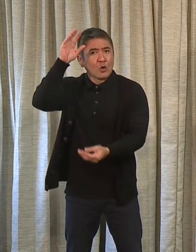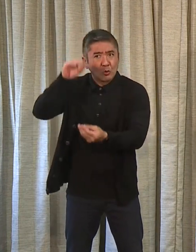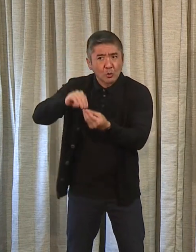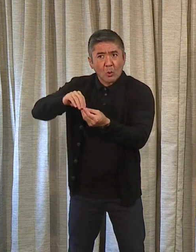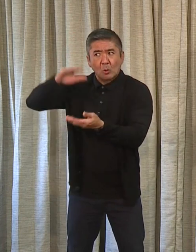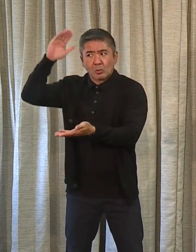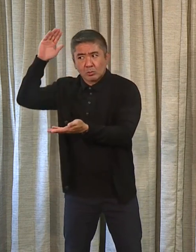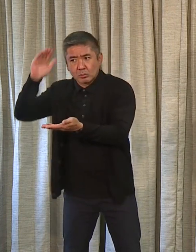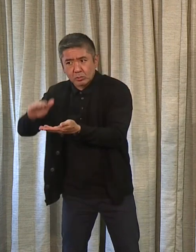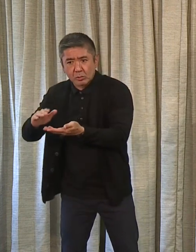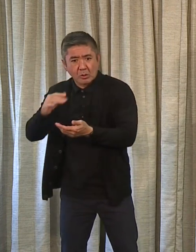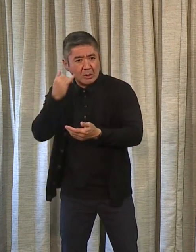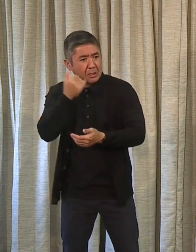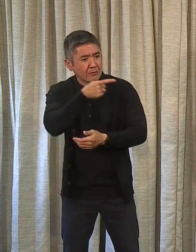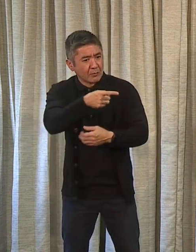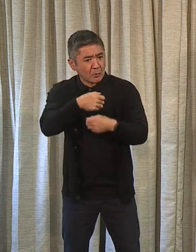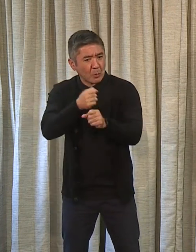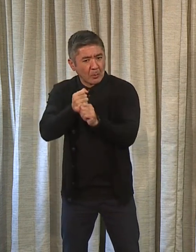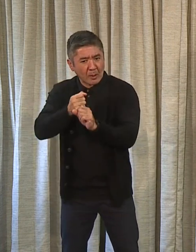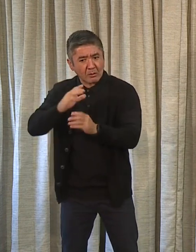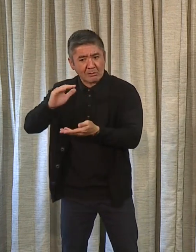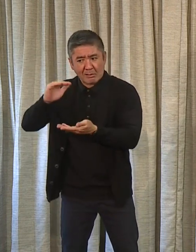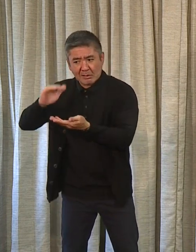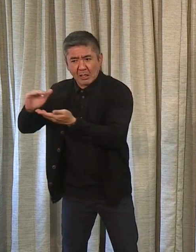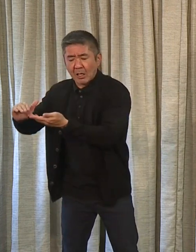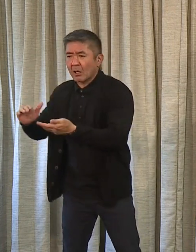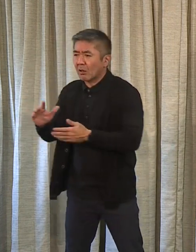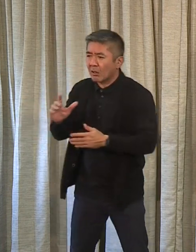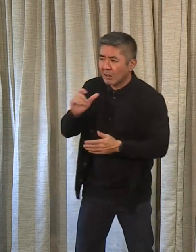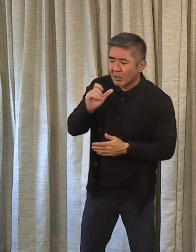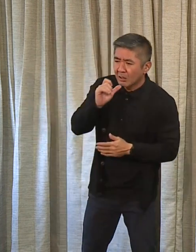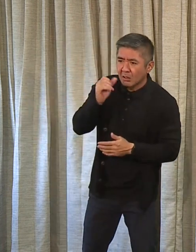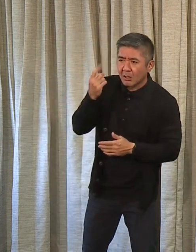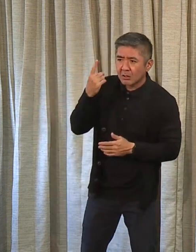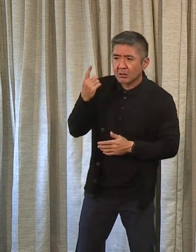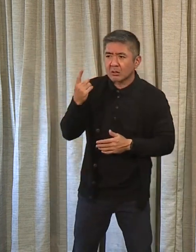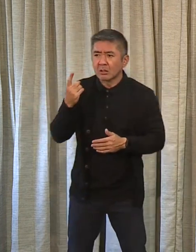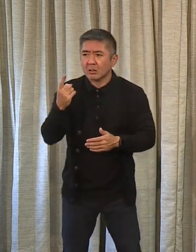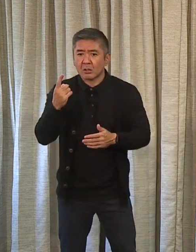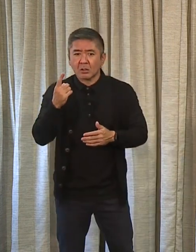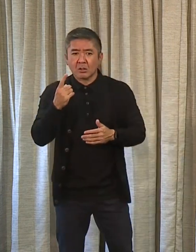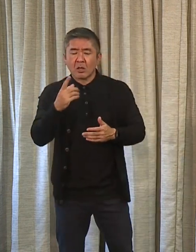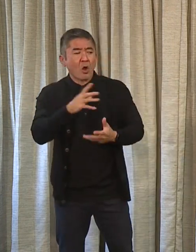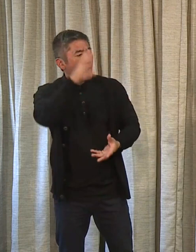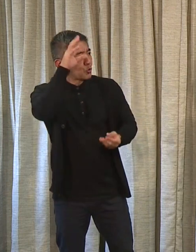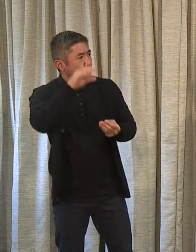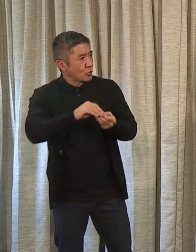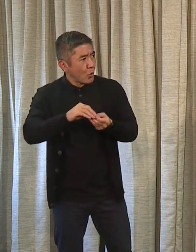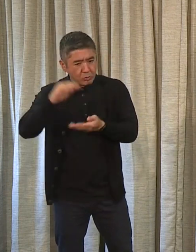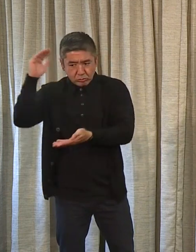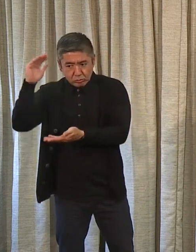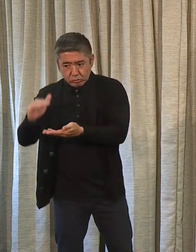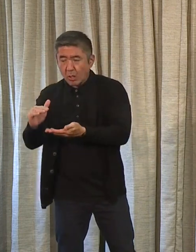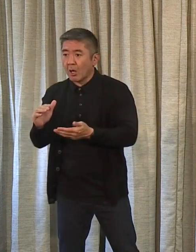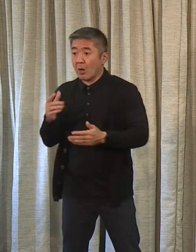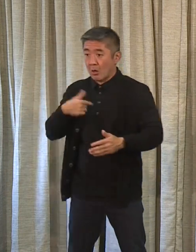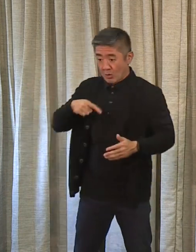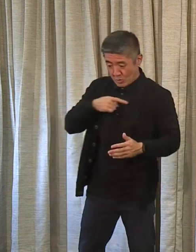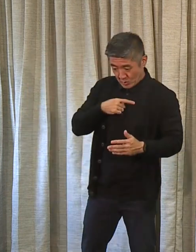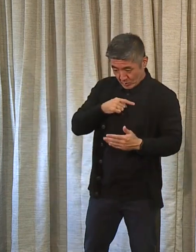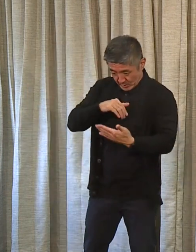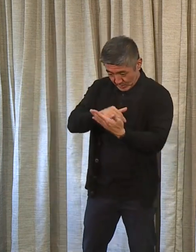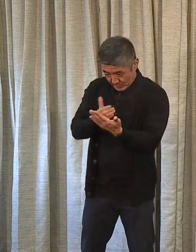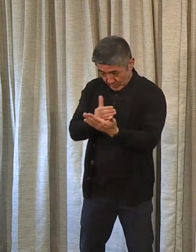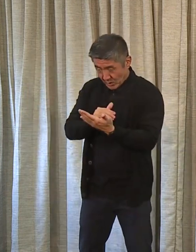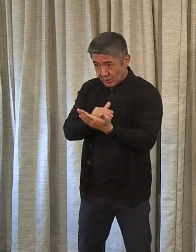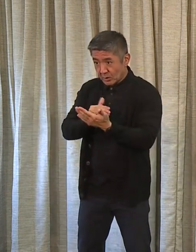accounted for by making reductions. How much was that total shortfall? The total shortfall? Well, when we did the budget right now, our